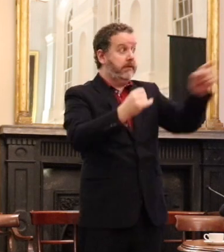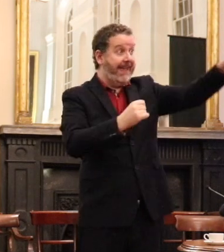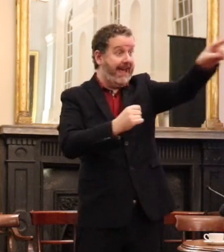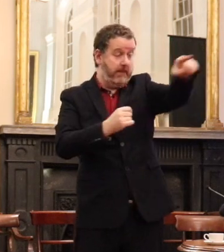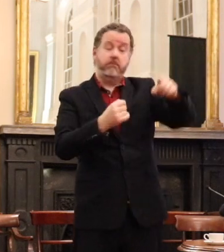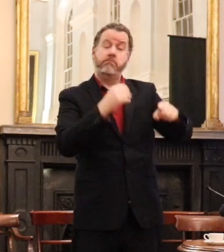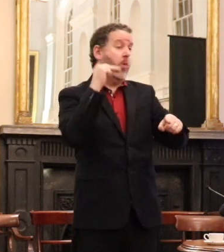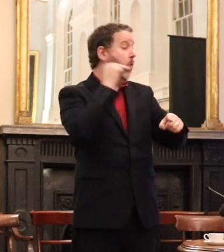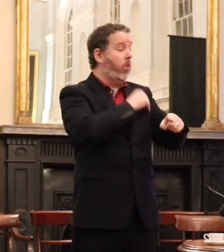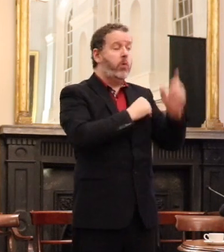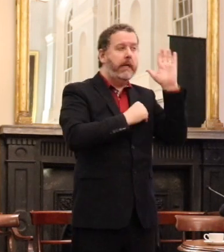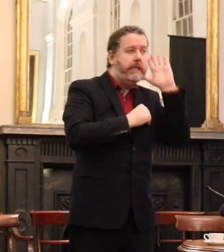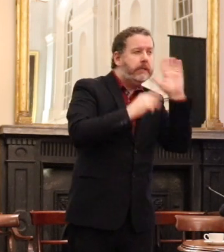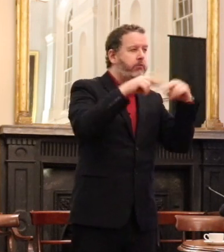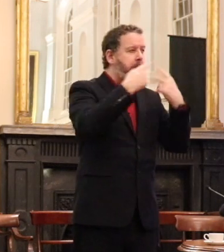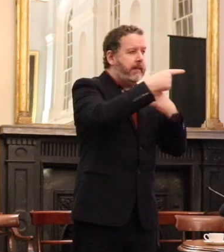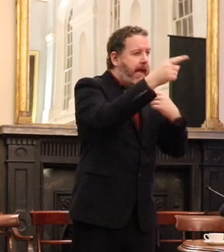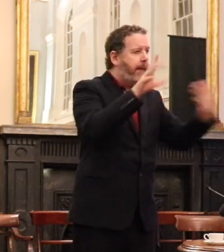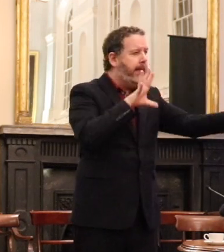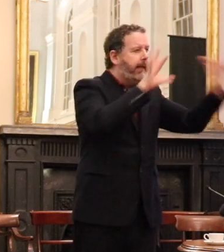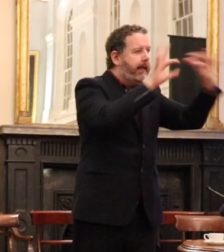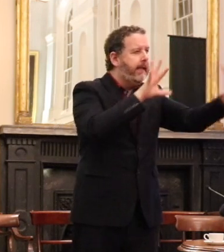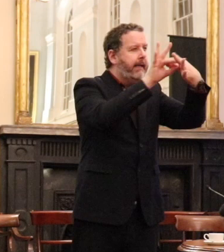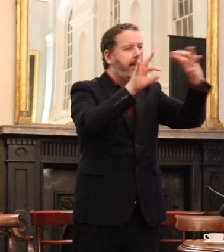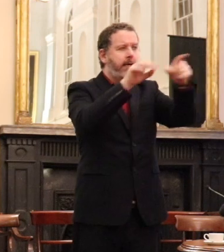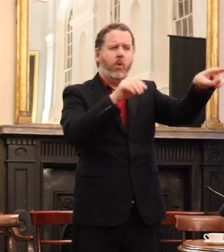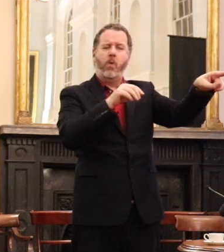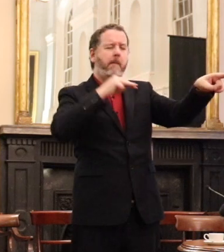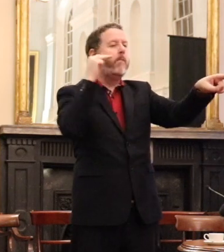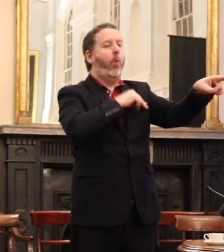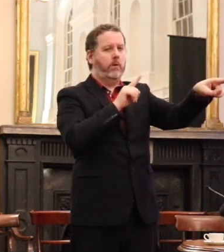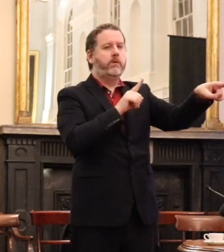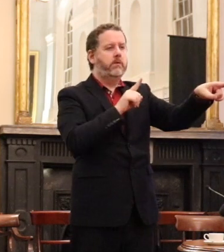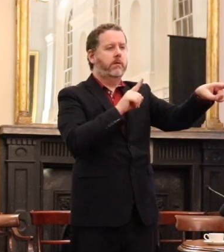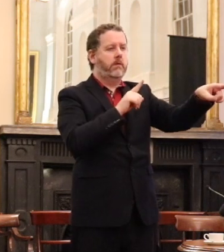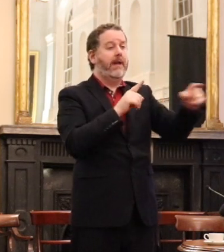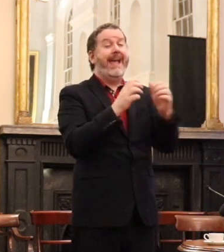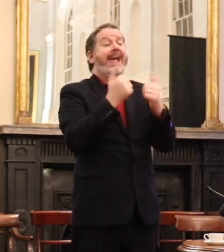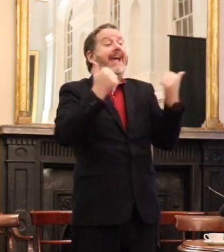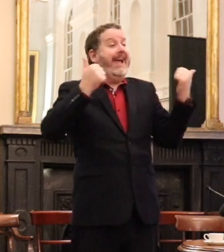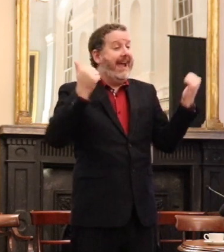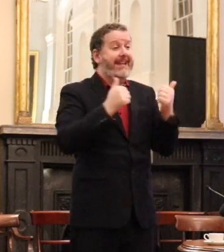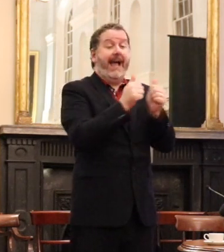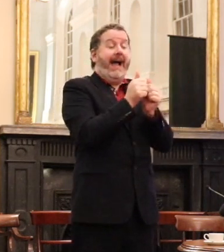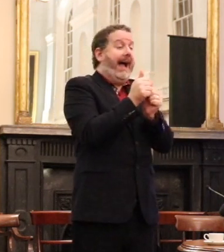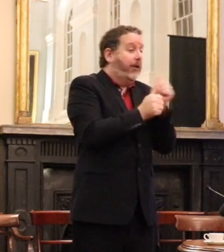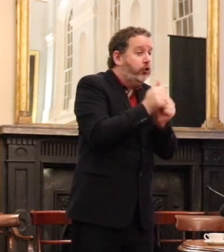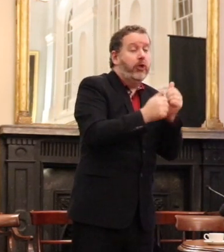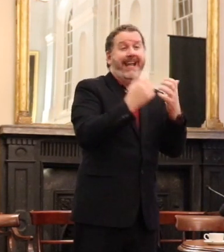and respecting them. and you can never underestimate the importance of every act and every manifestation